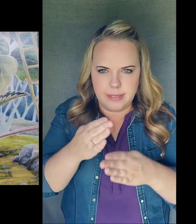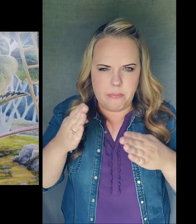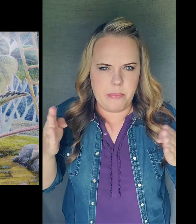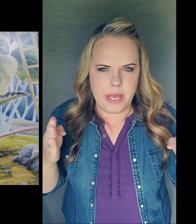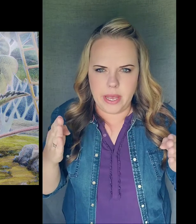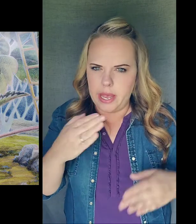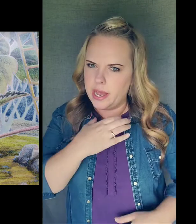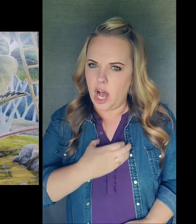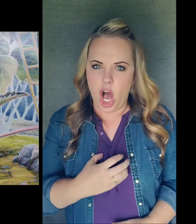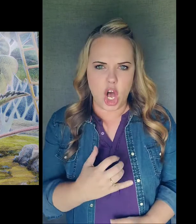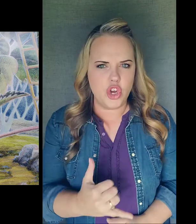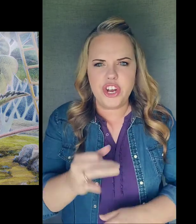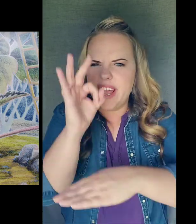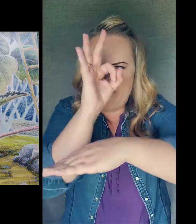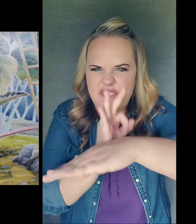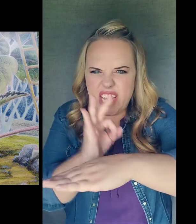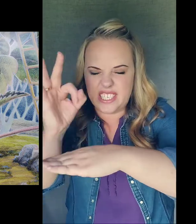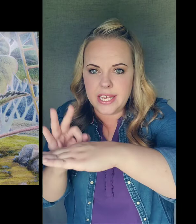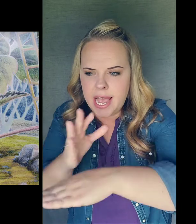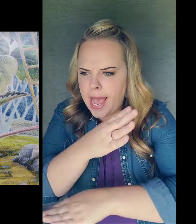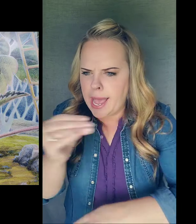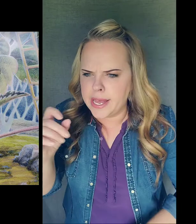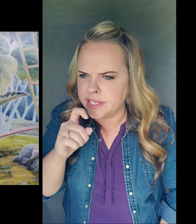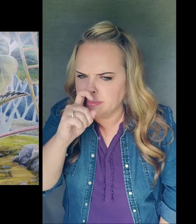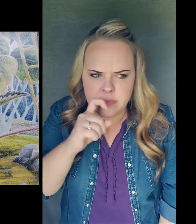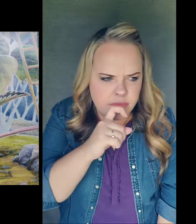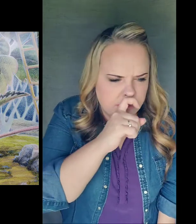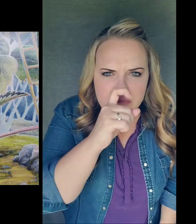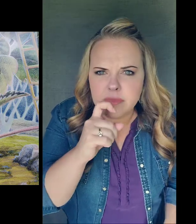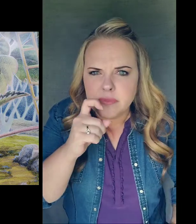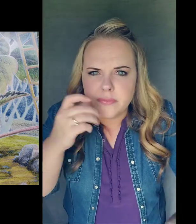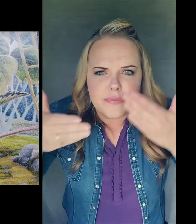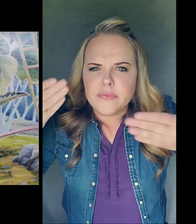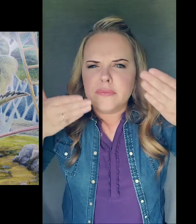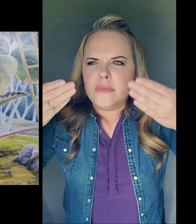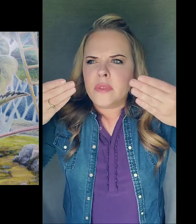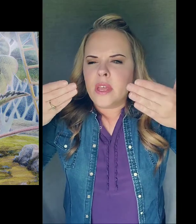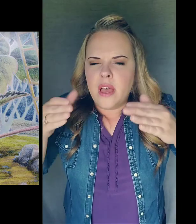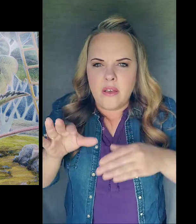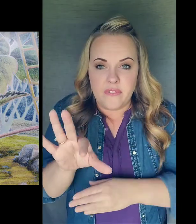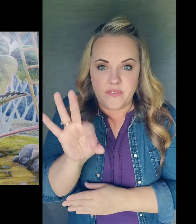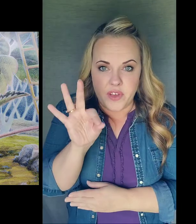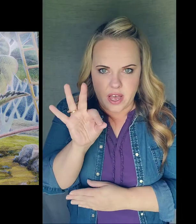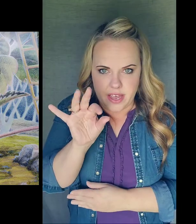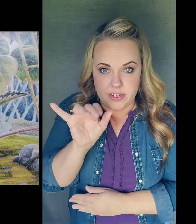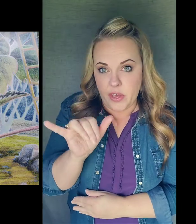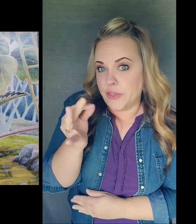big hungry feet and find the